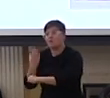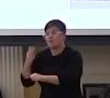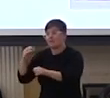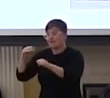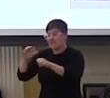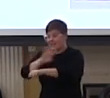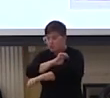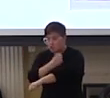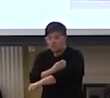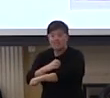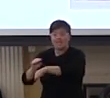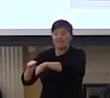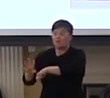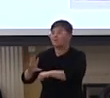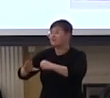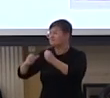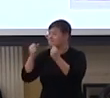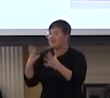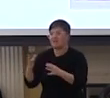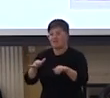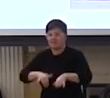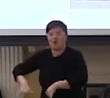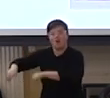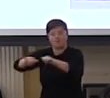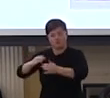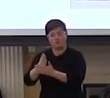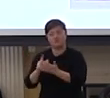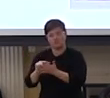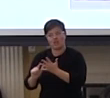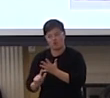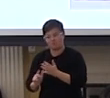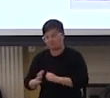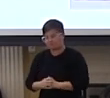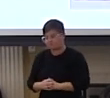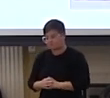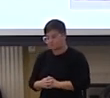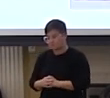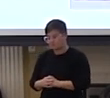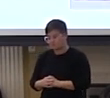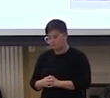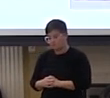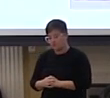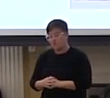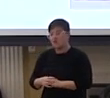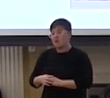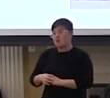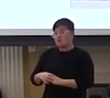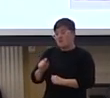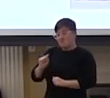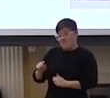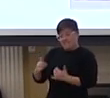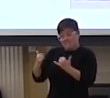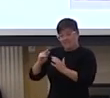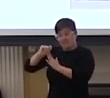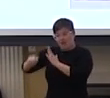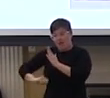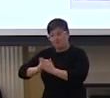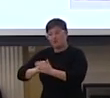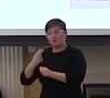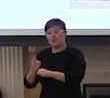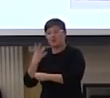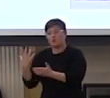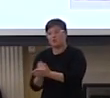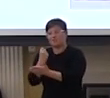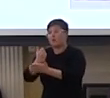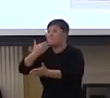economy and the internet of things amongst other factors and this could be used to bring out